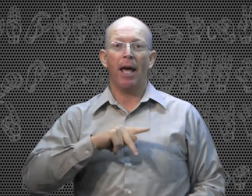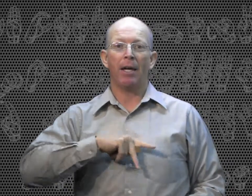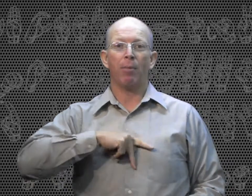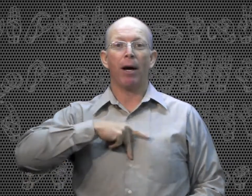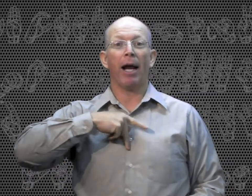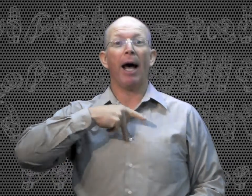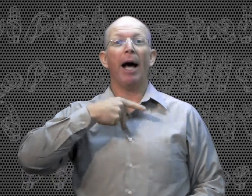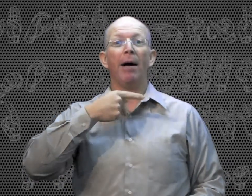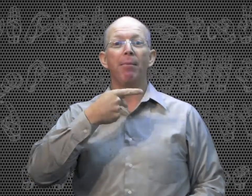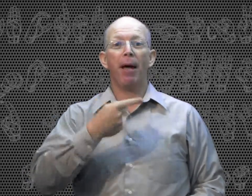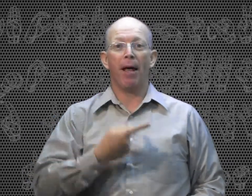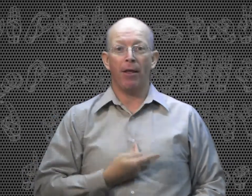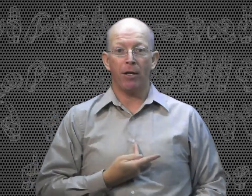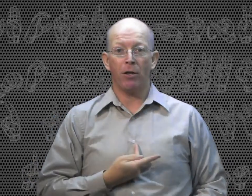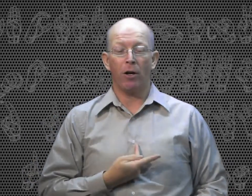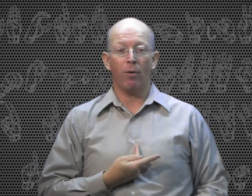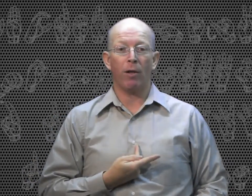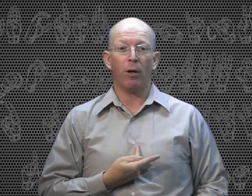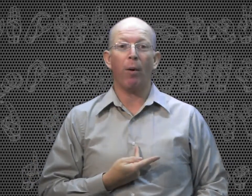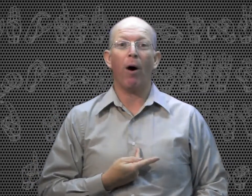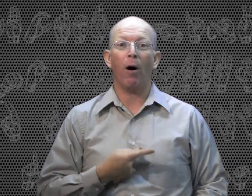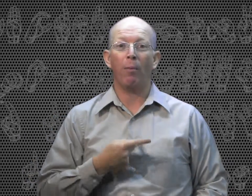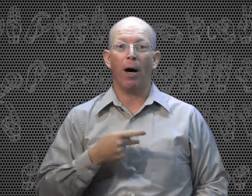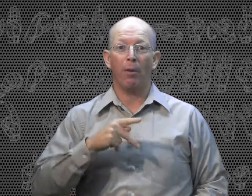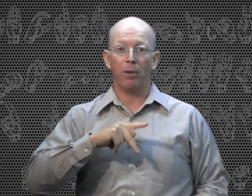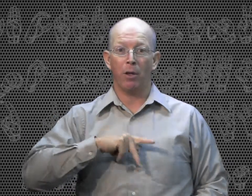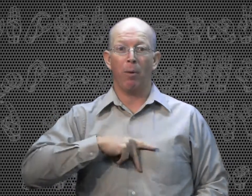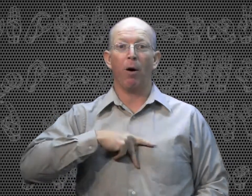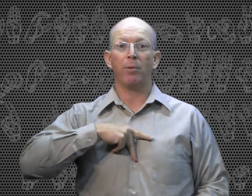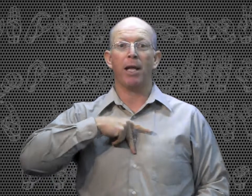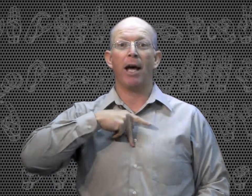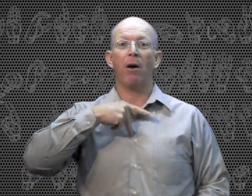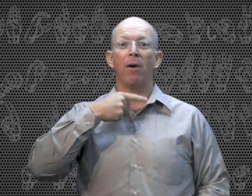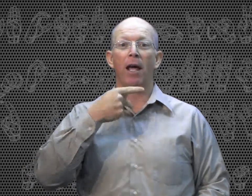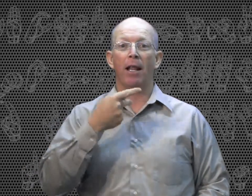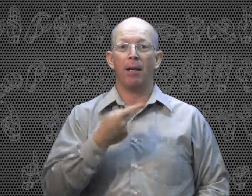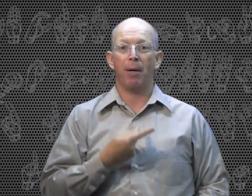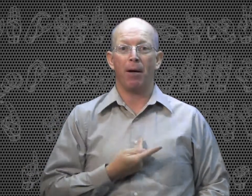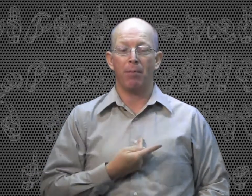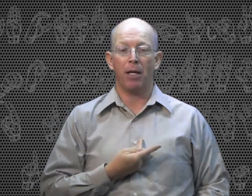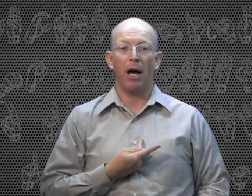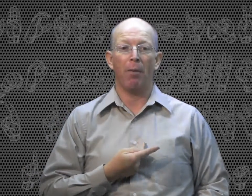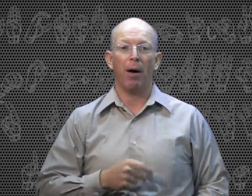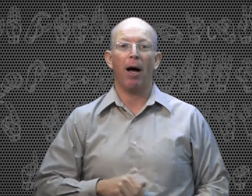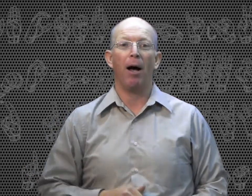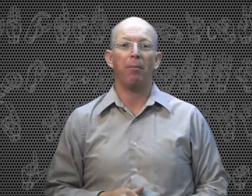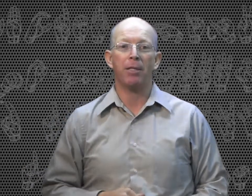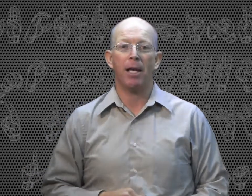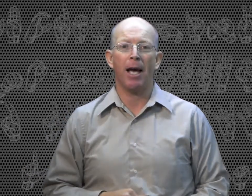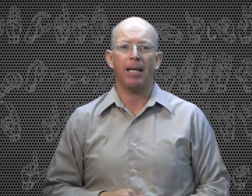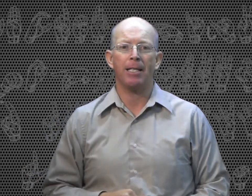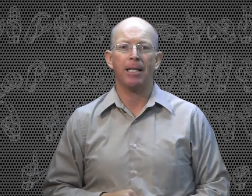And you bring it up, and then you turn it with your palm up. So, your palm's down, and then it becomes up. Upset.